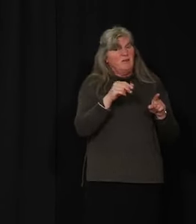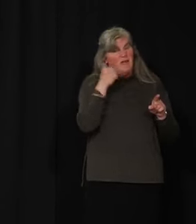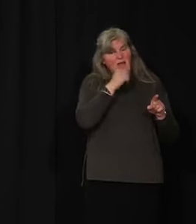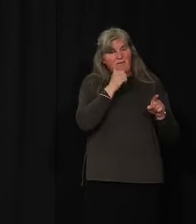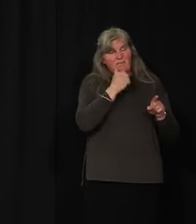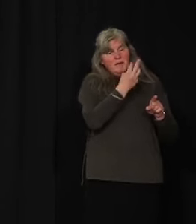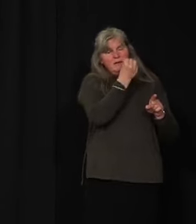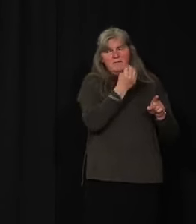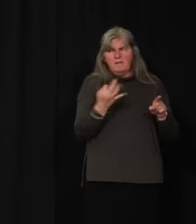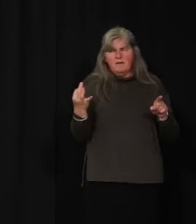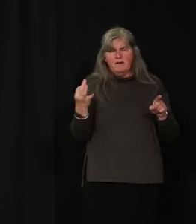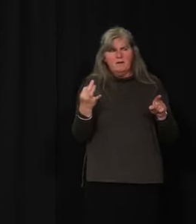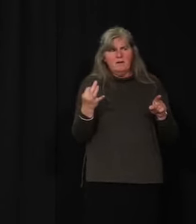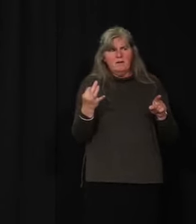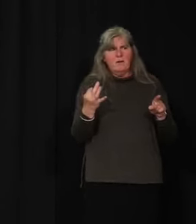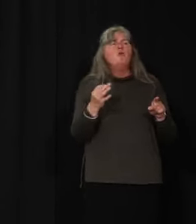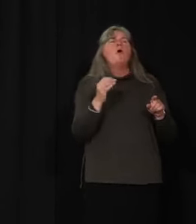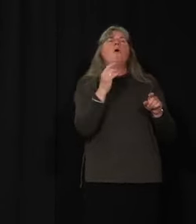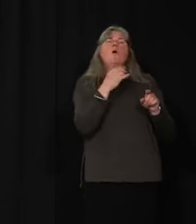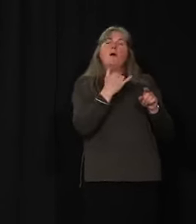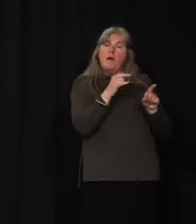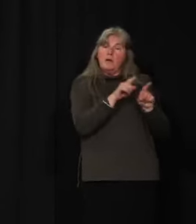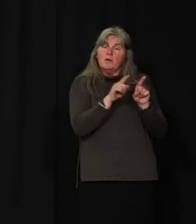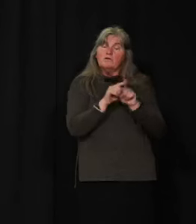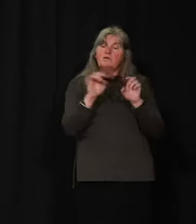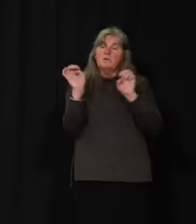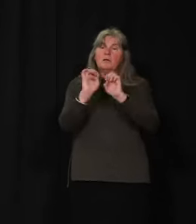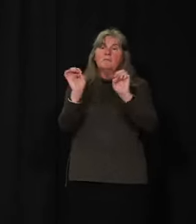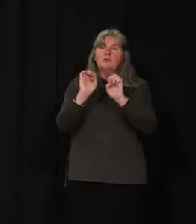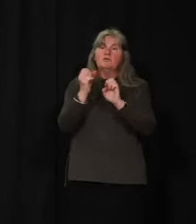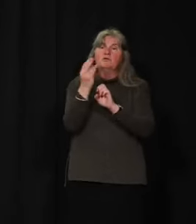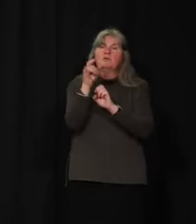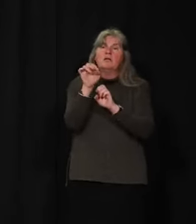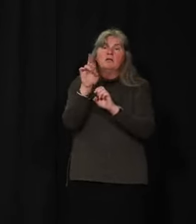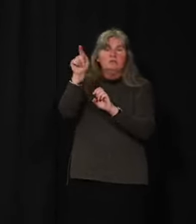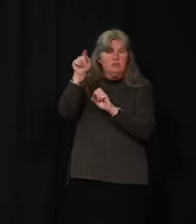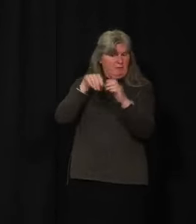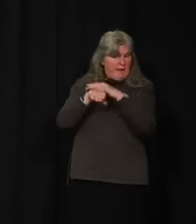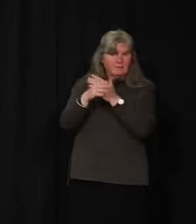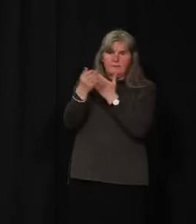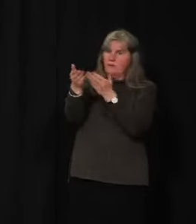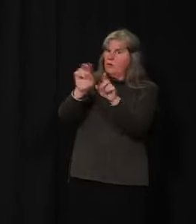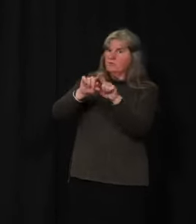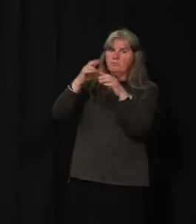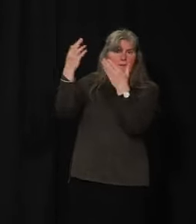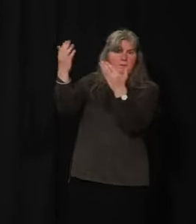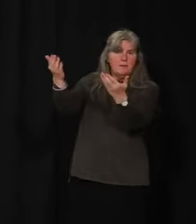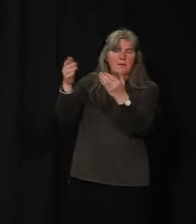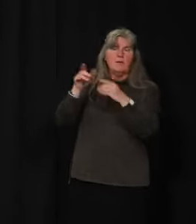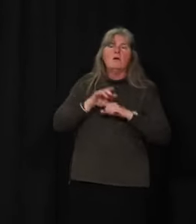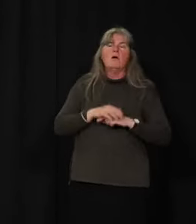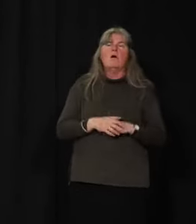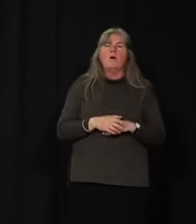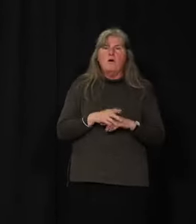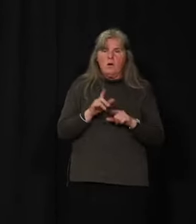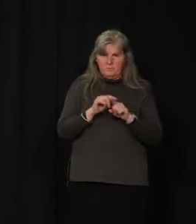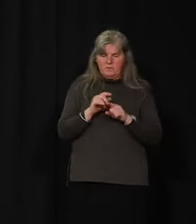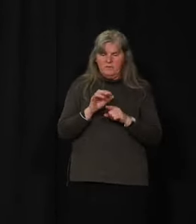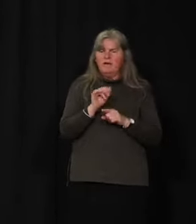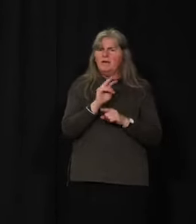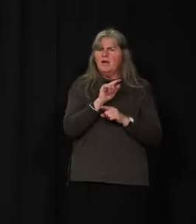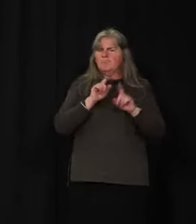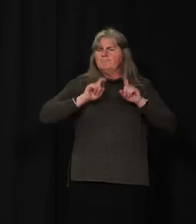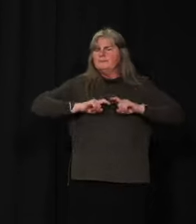Or, actually, I think that's just through the emergency shelter as well and the referral clinics. They're also beginning to refer, to begin those fentanyl